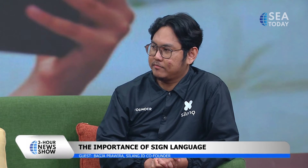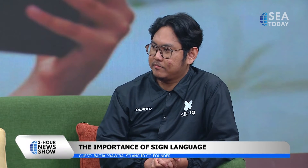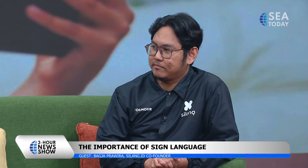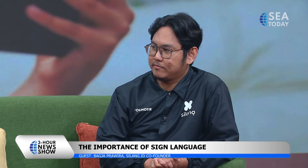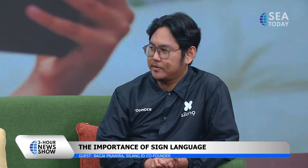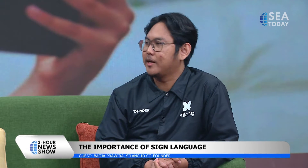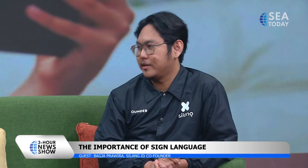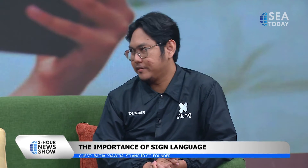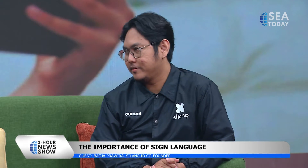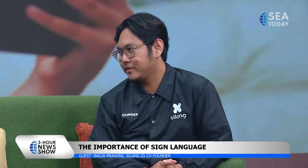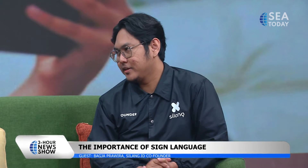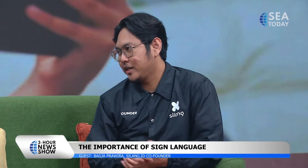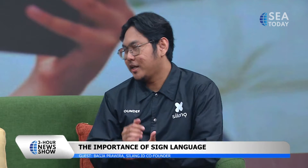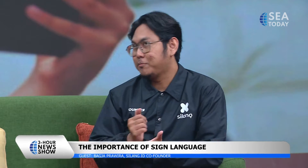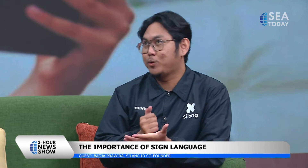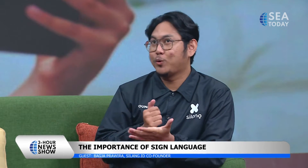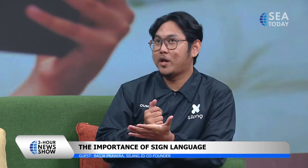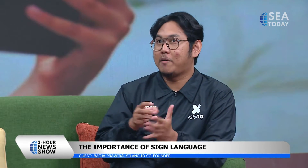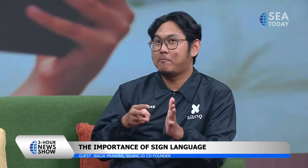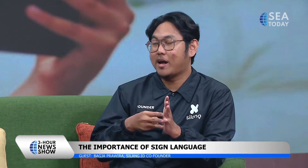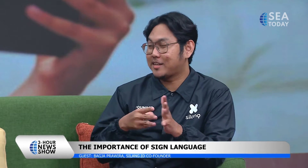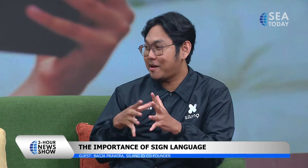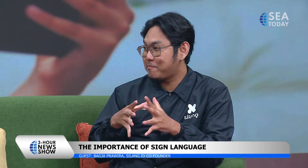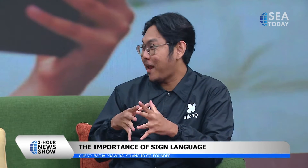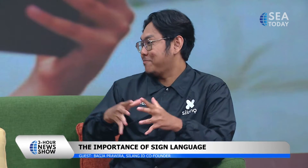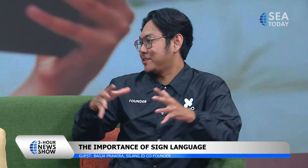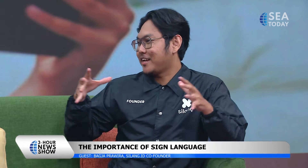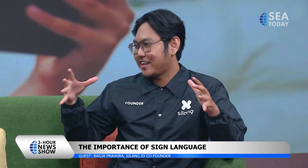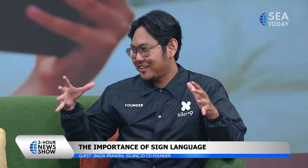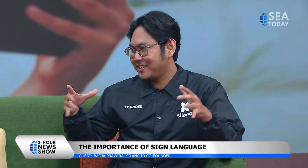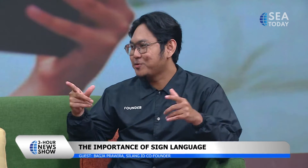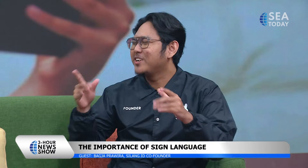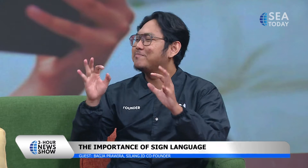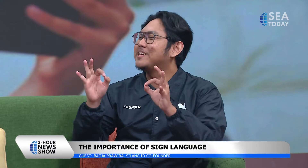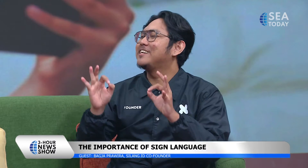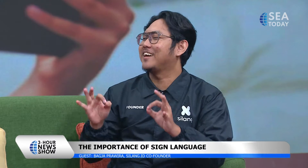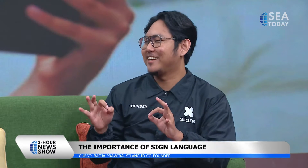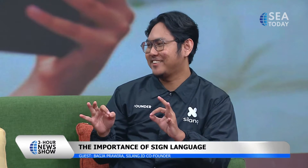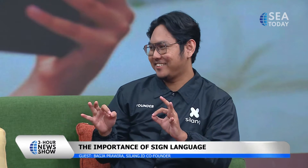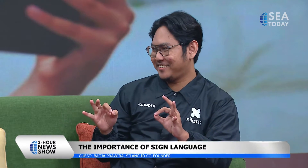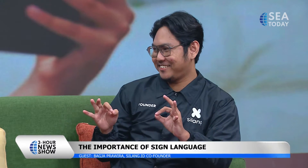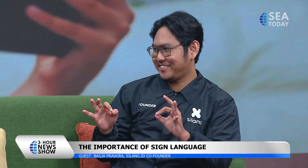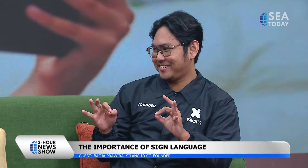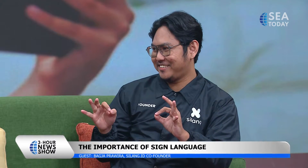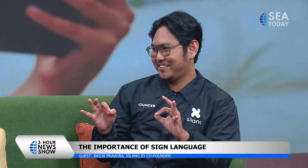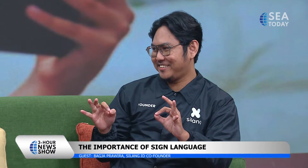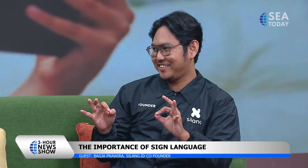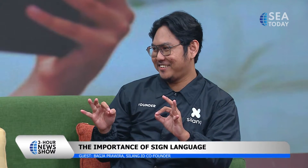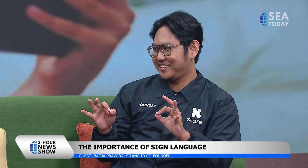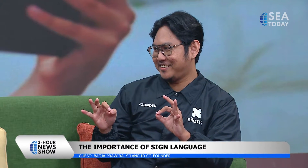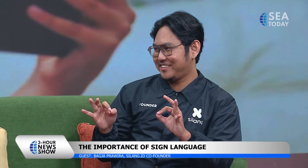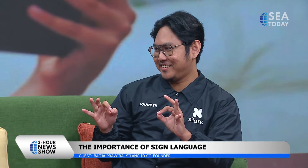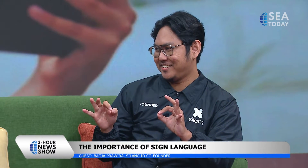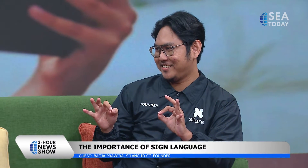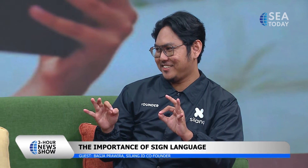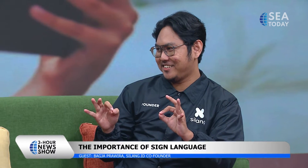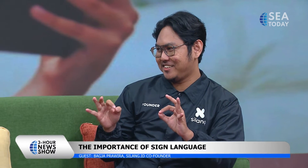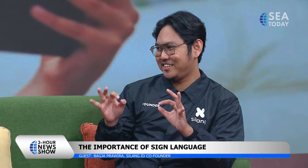possible for you so actually the biggest challenge in building silang was in educated in